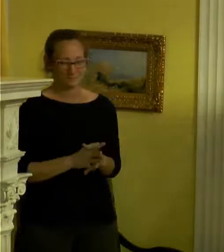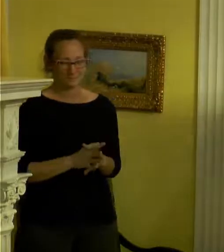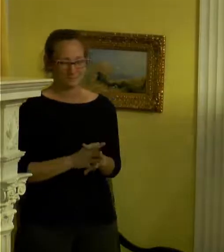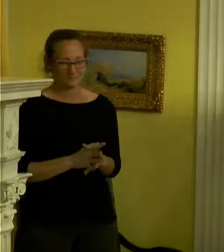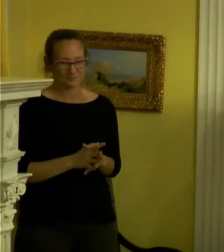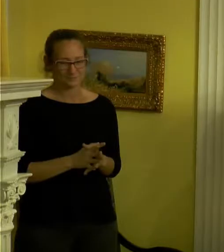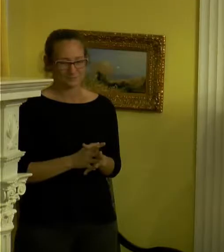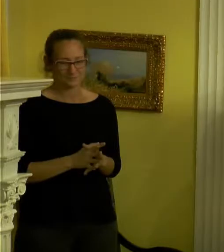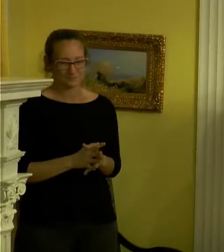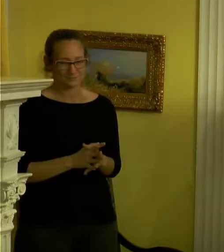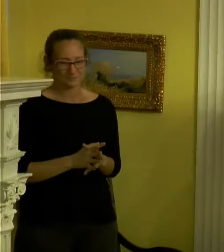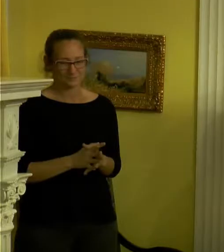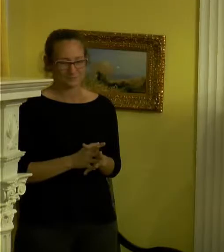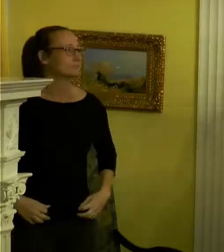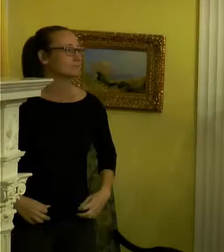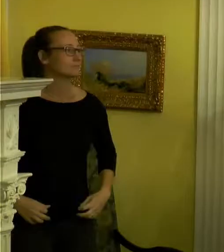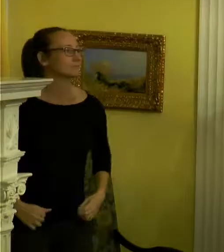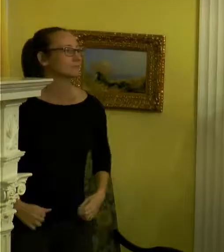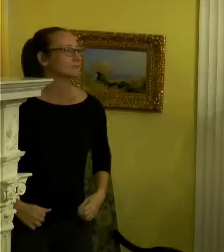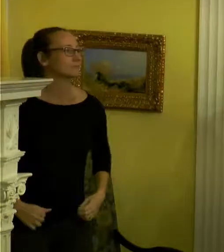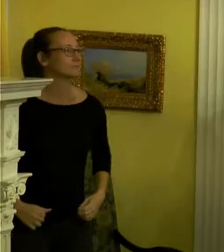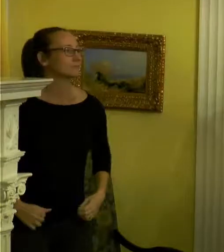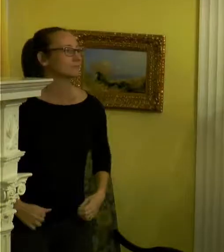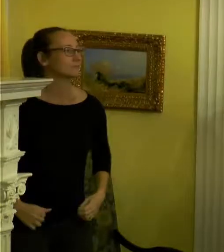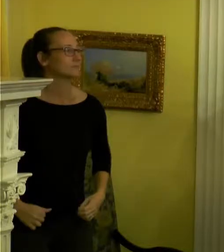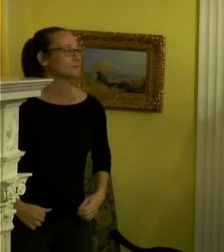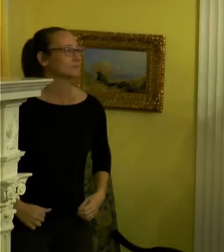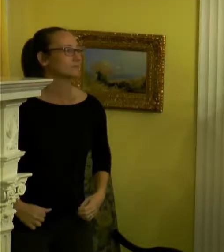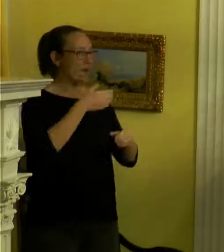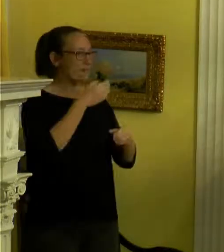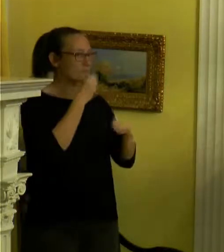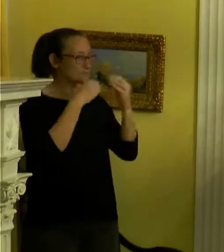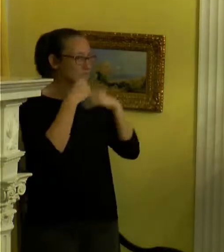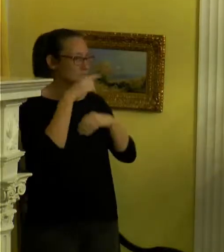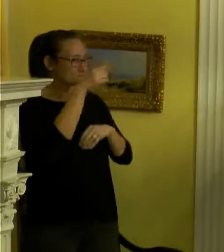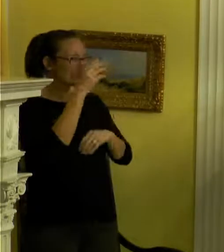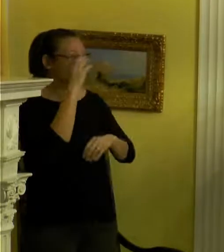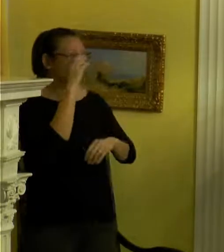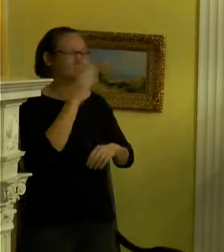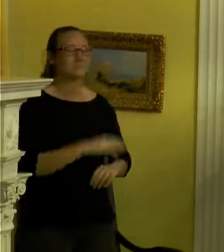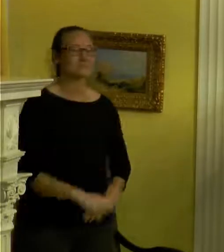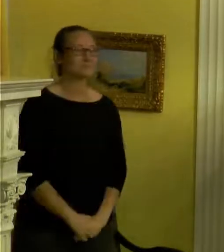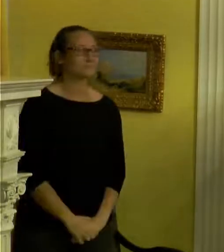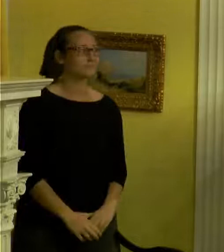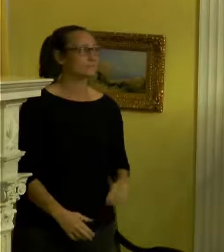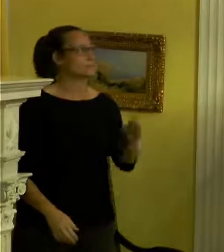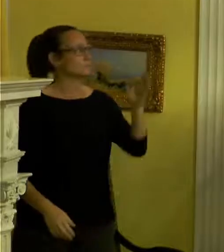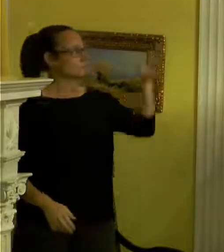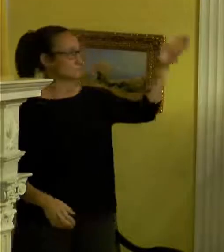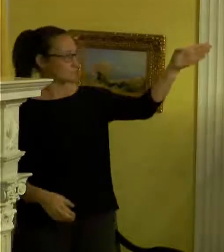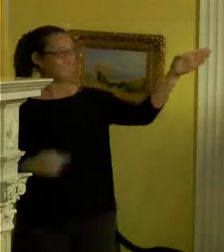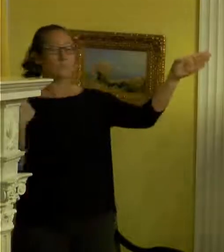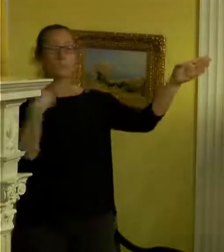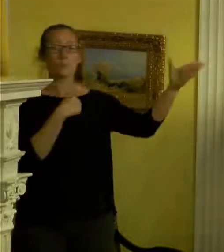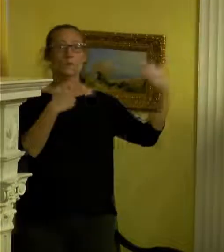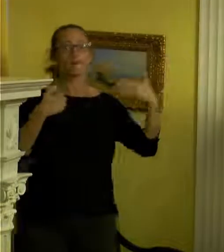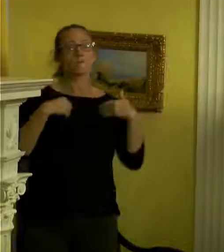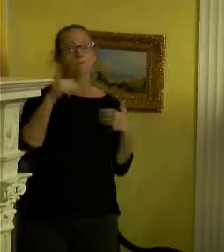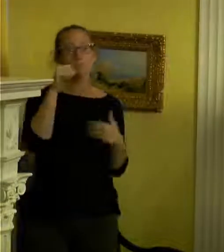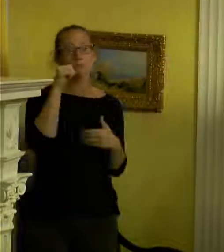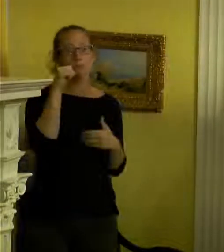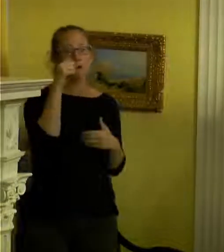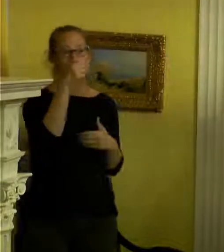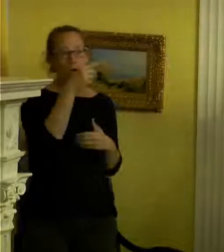Well, I think we have a snack time. Reception. Reception. Reception. Yes. So we have a bar